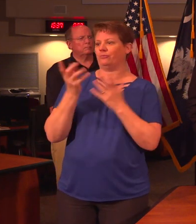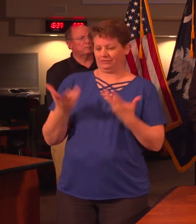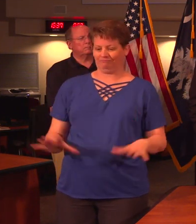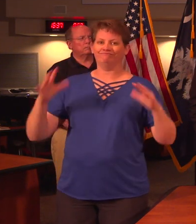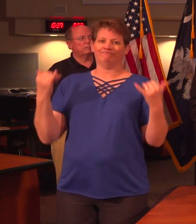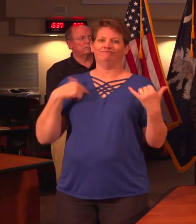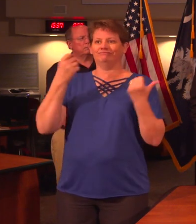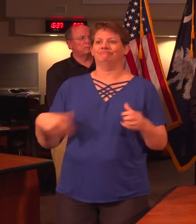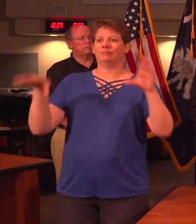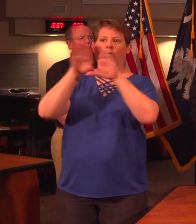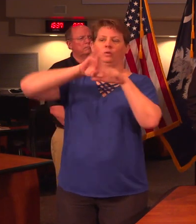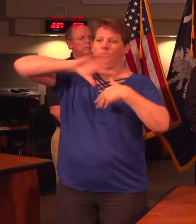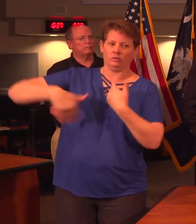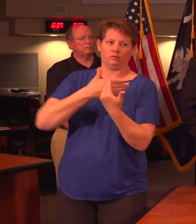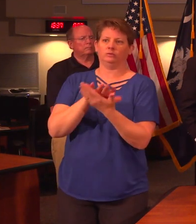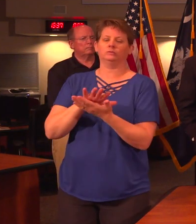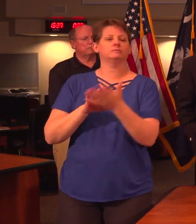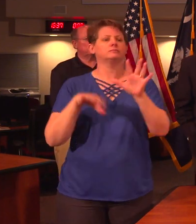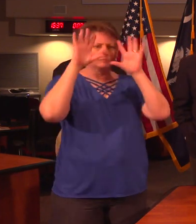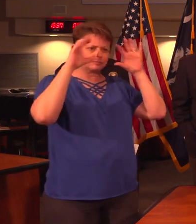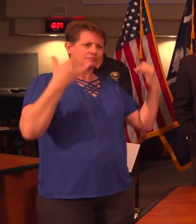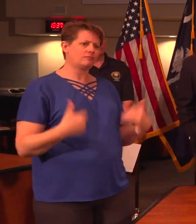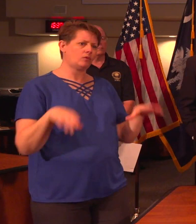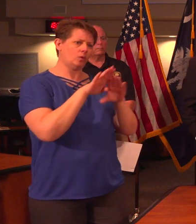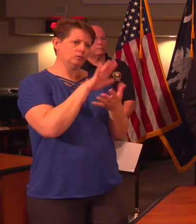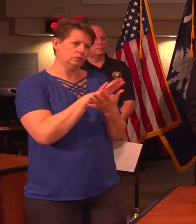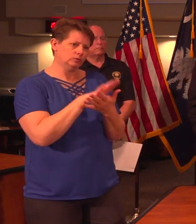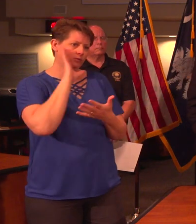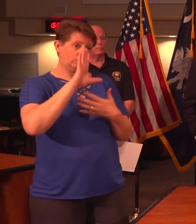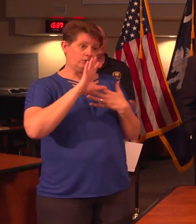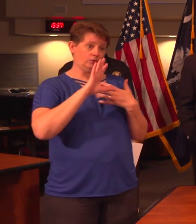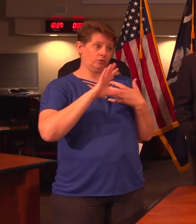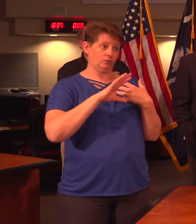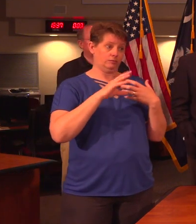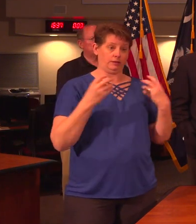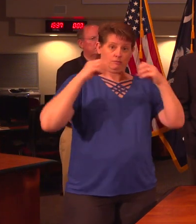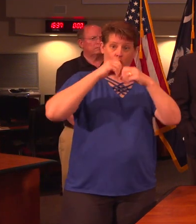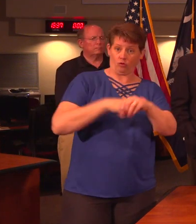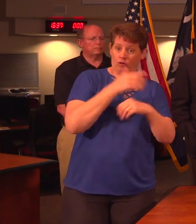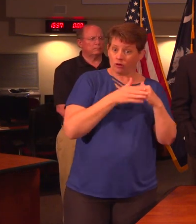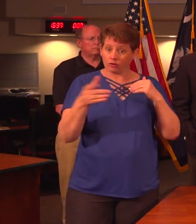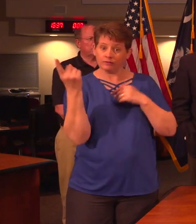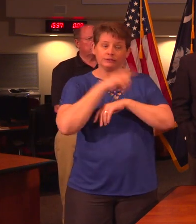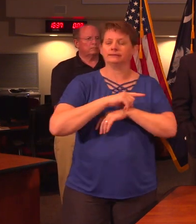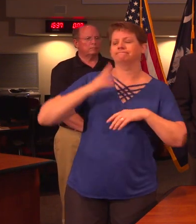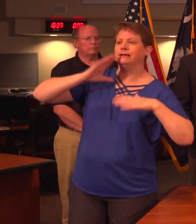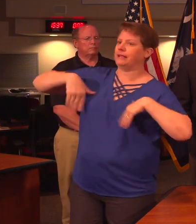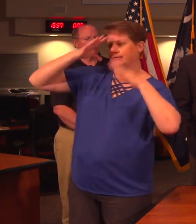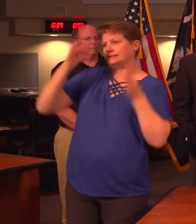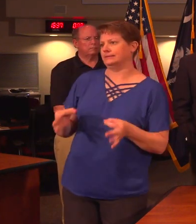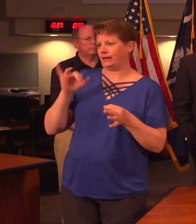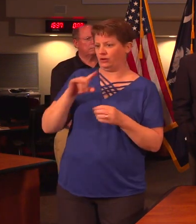come where we need to close all schools. Superintendent, now that you guys are closing schools, will you all extend a little bit into the summer to make up for these days? not sure yet.